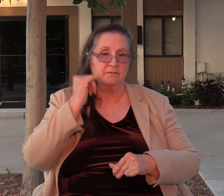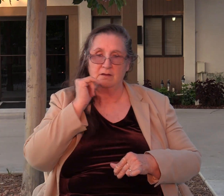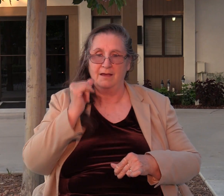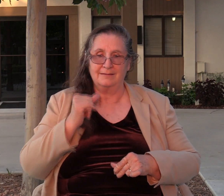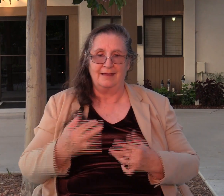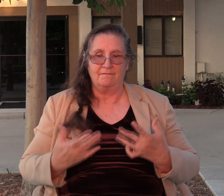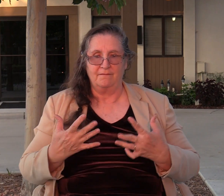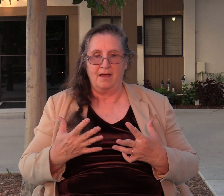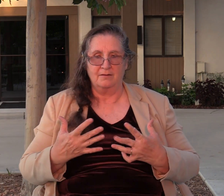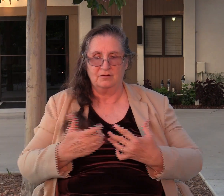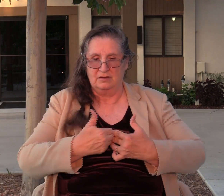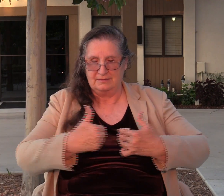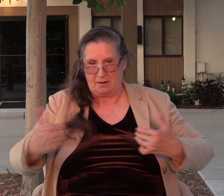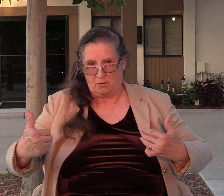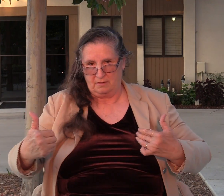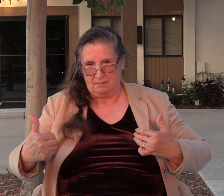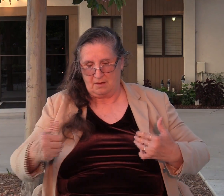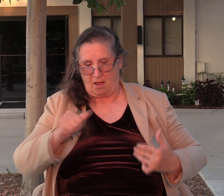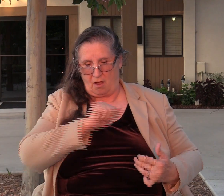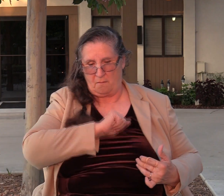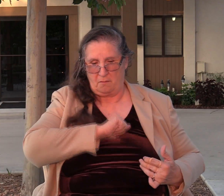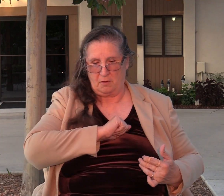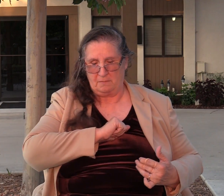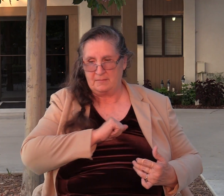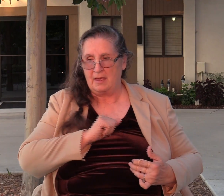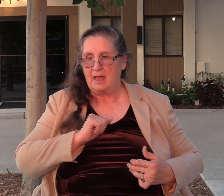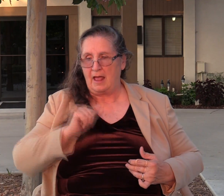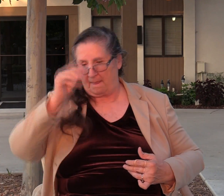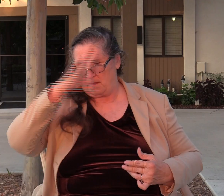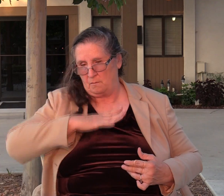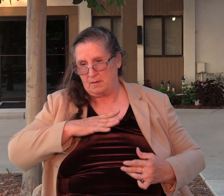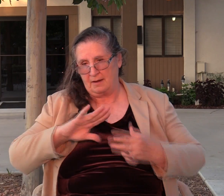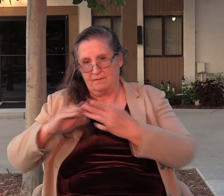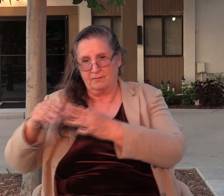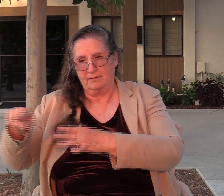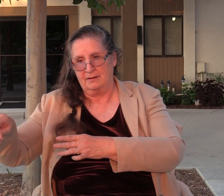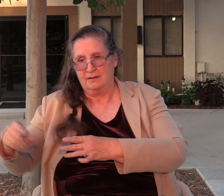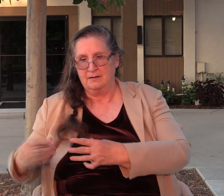Abimelech and the Shechemites and devour one another.